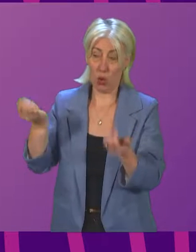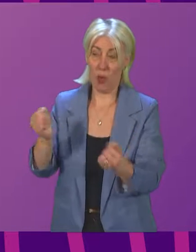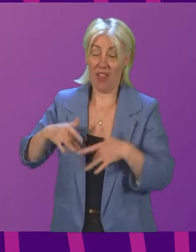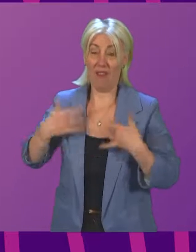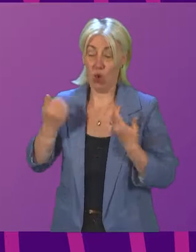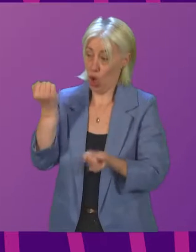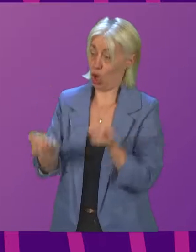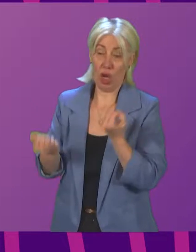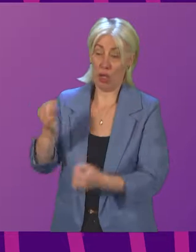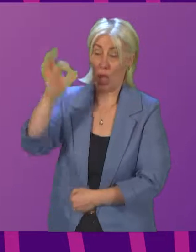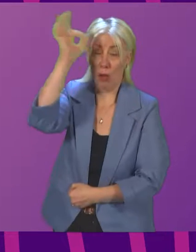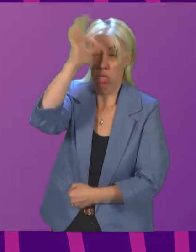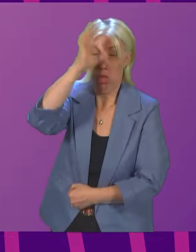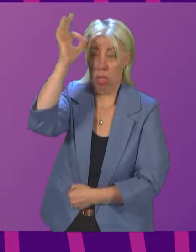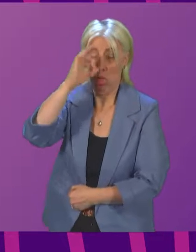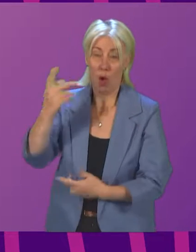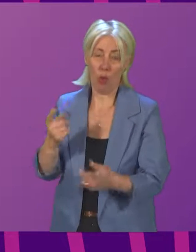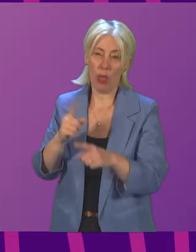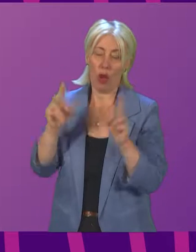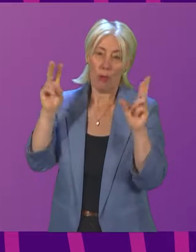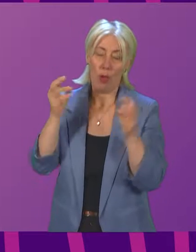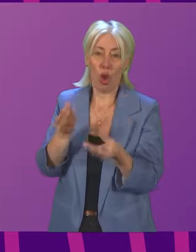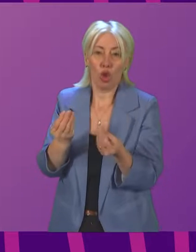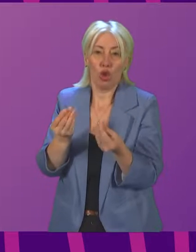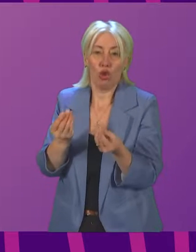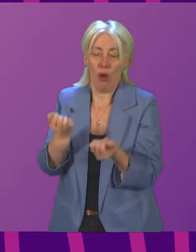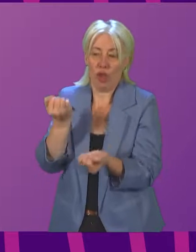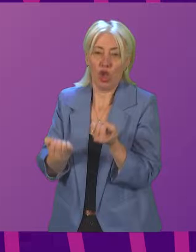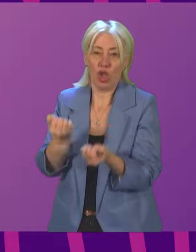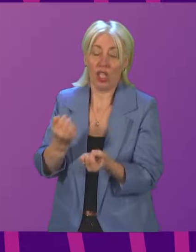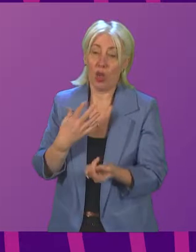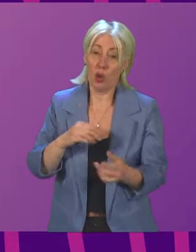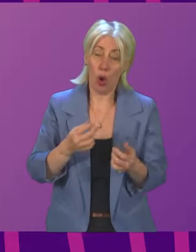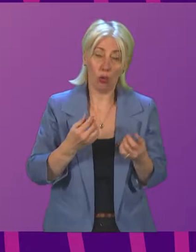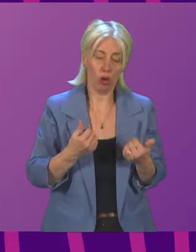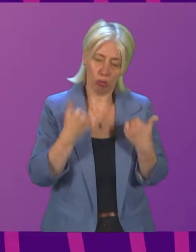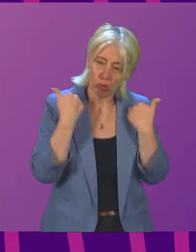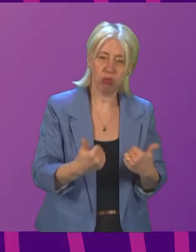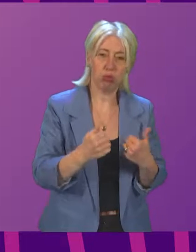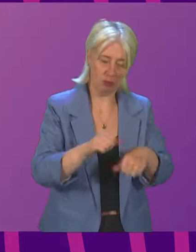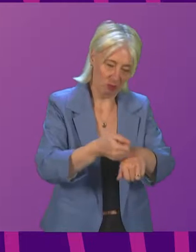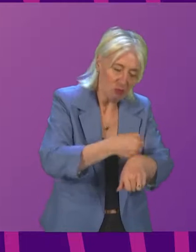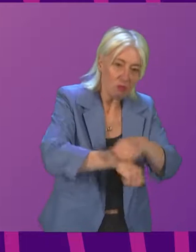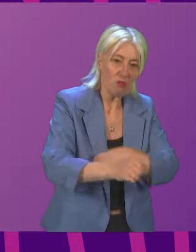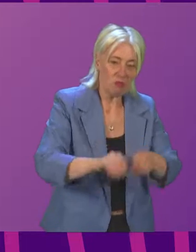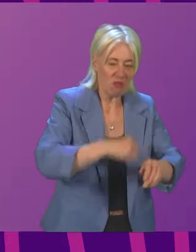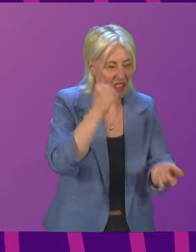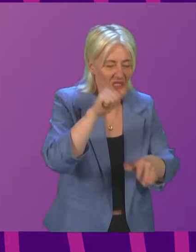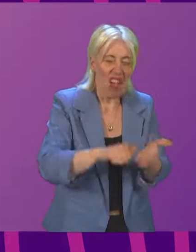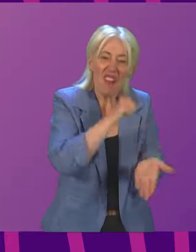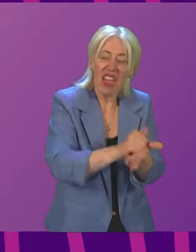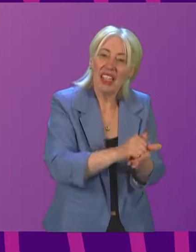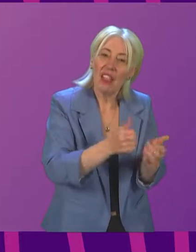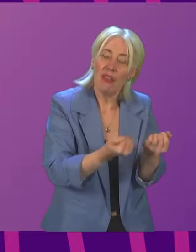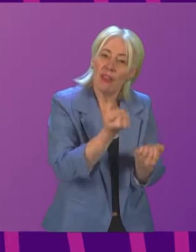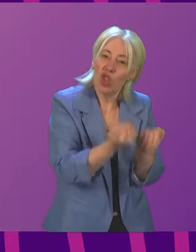I do not think they have a clue what is meant by soft justice any more. What we want to have is smart, effective justice and make sure the right people are in prison and people are